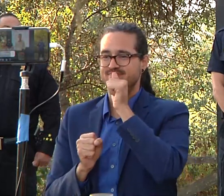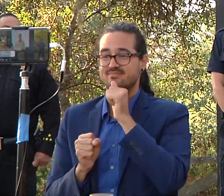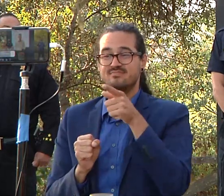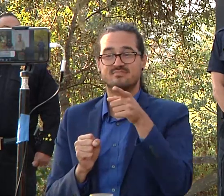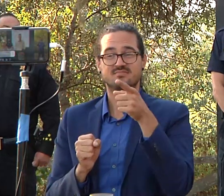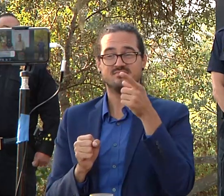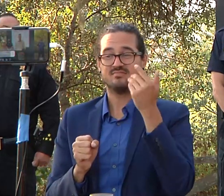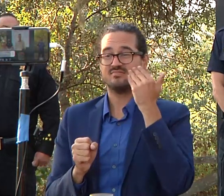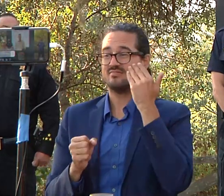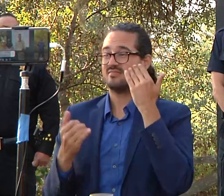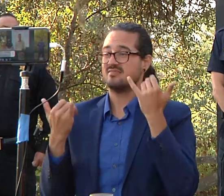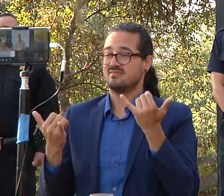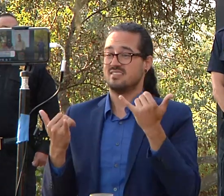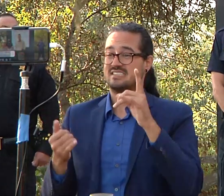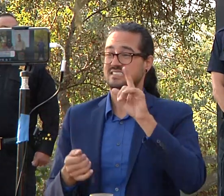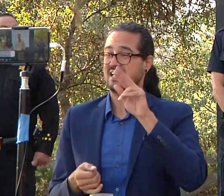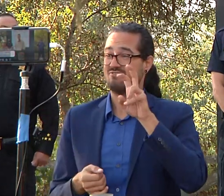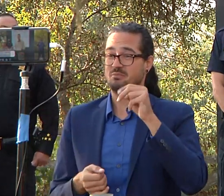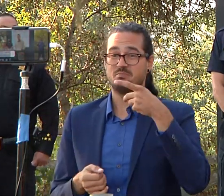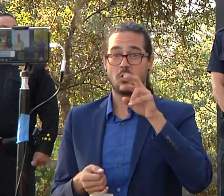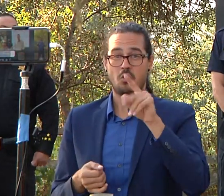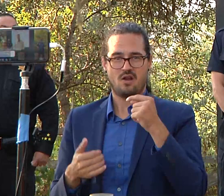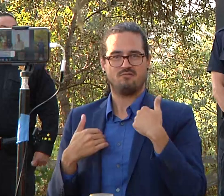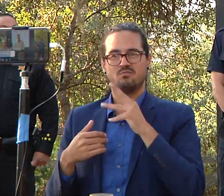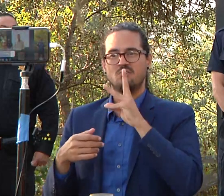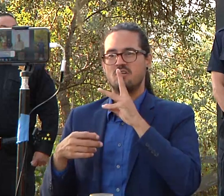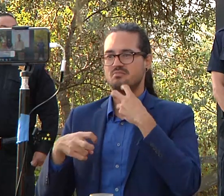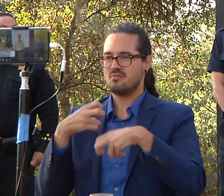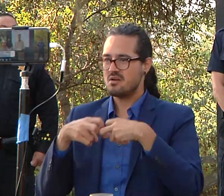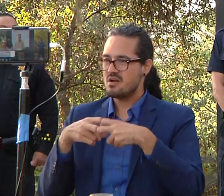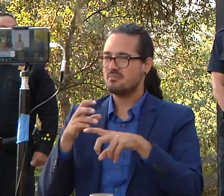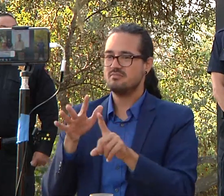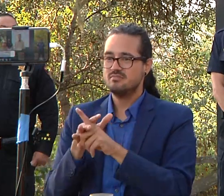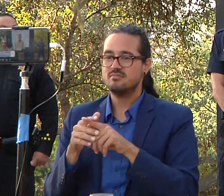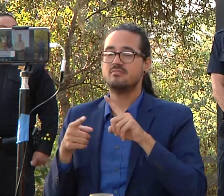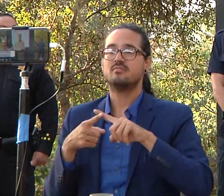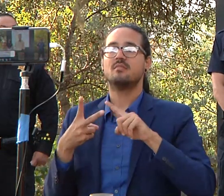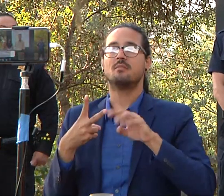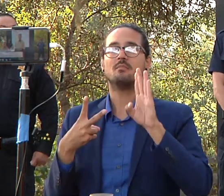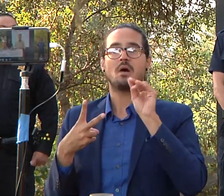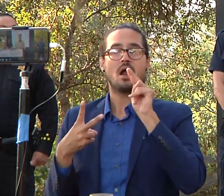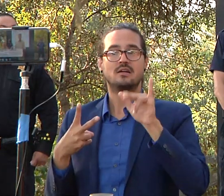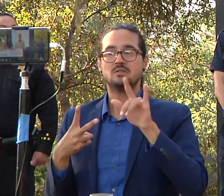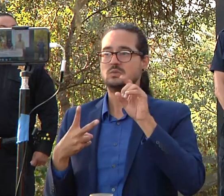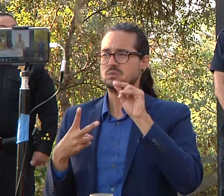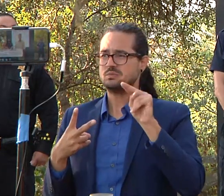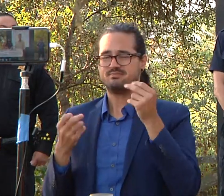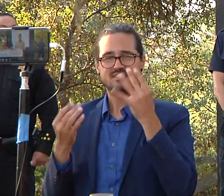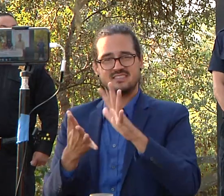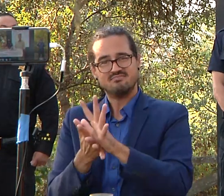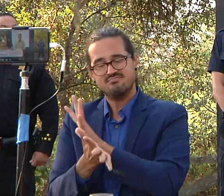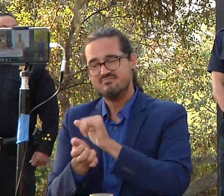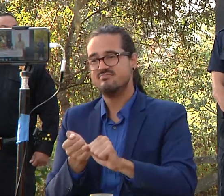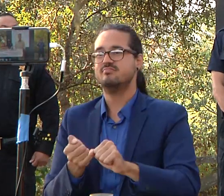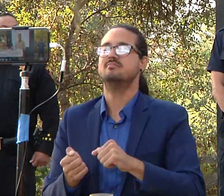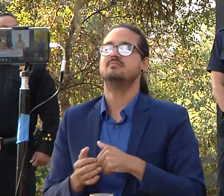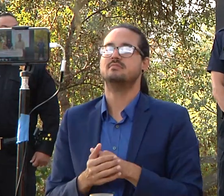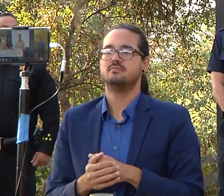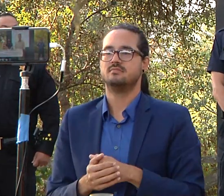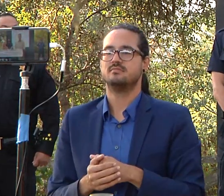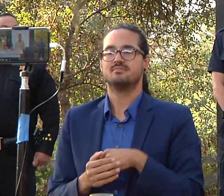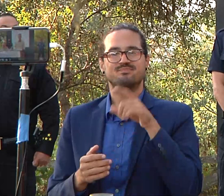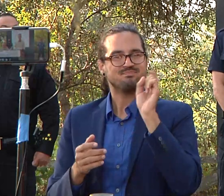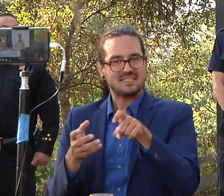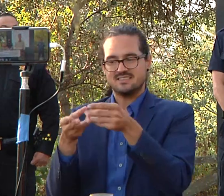um and then obviously bonnie dune being heavily affected so these are things that have to get worked out you know for people to get back home where they have the